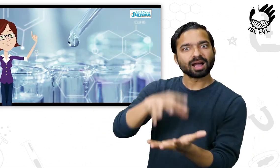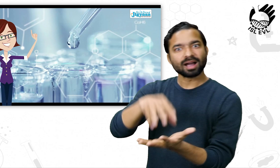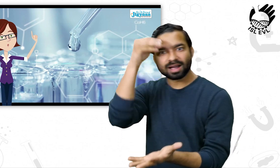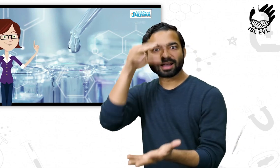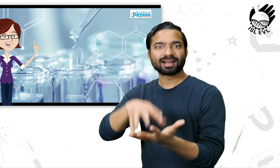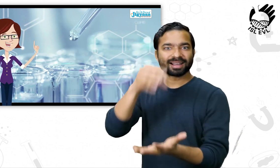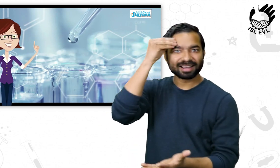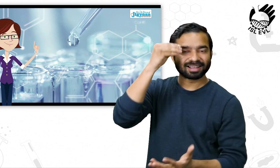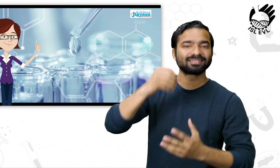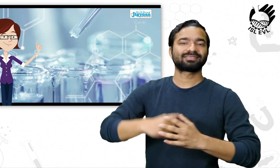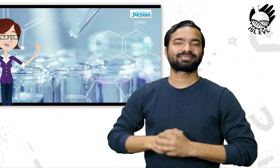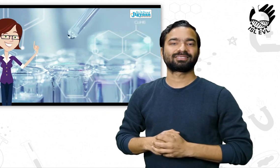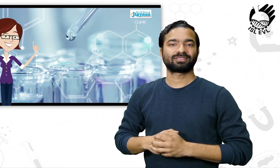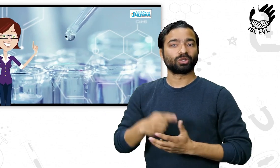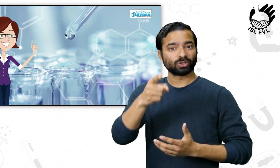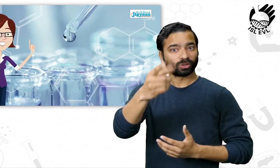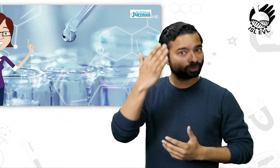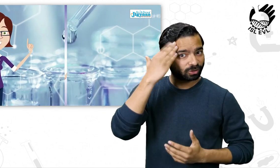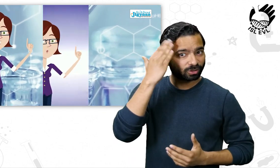technologies.